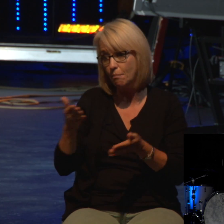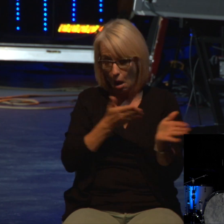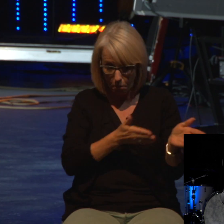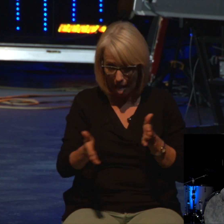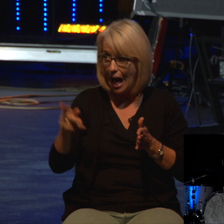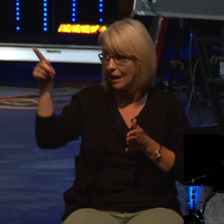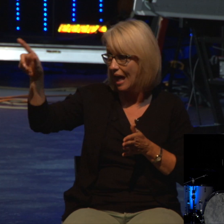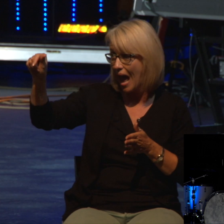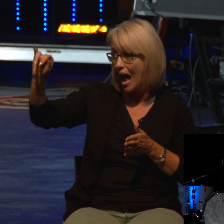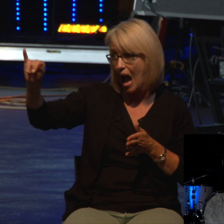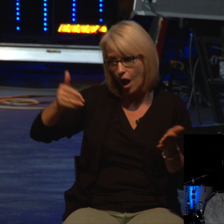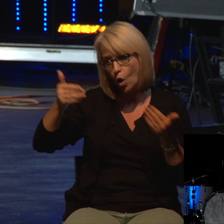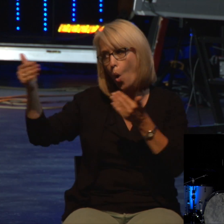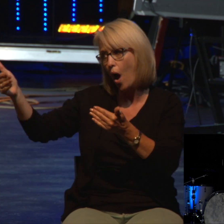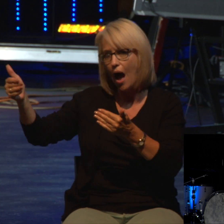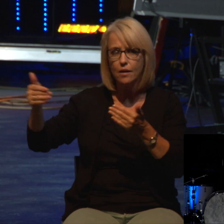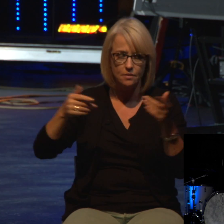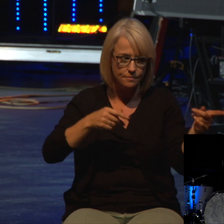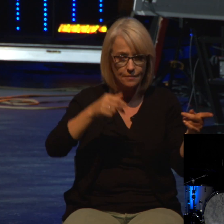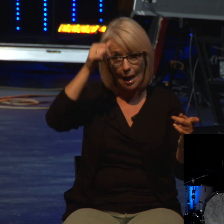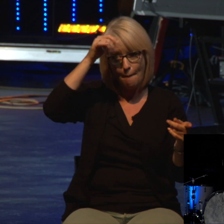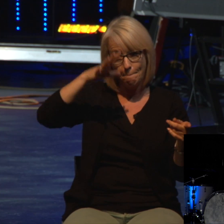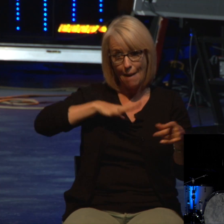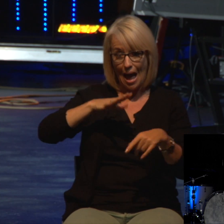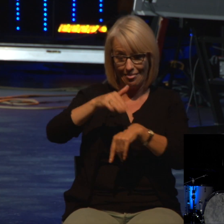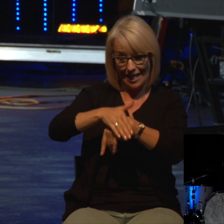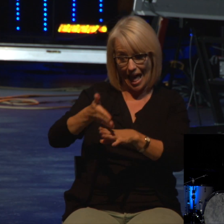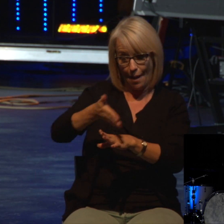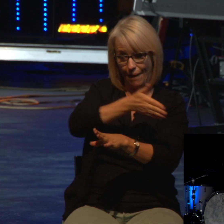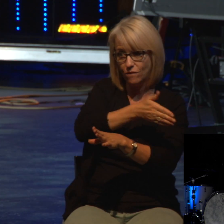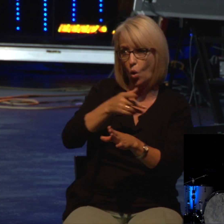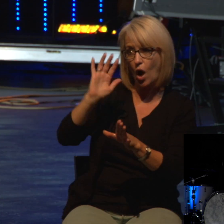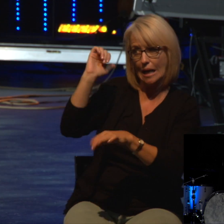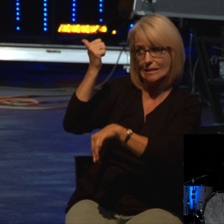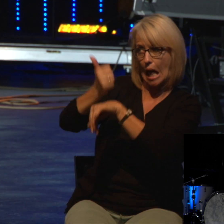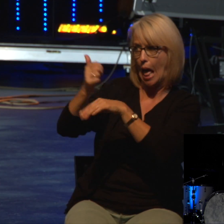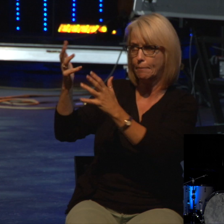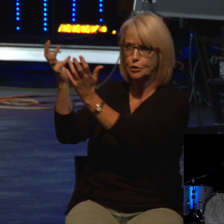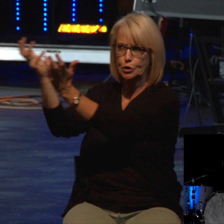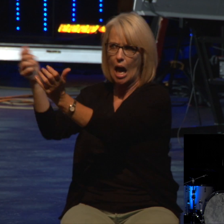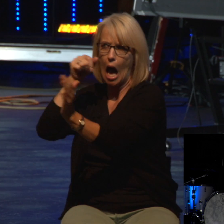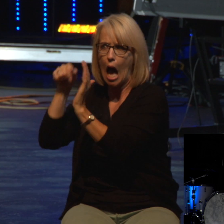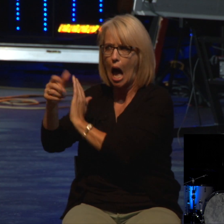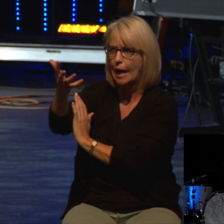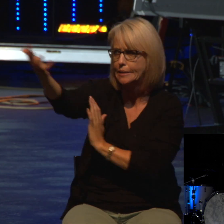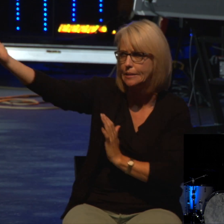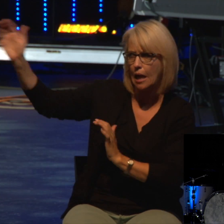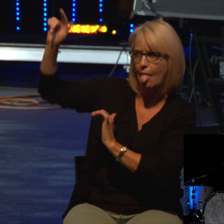but send in men the night before behind the city set up an ambush. go in the next morning the men